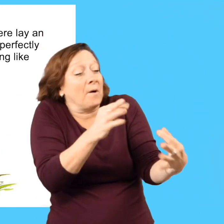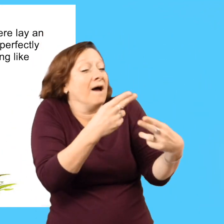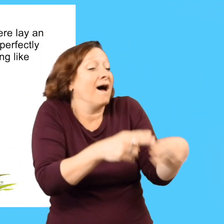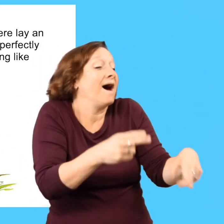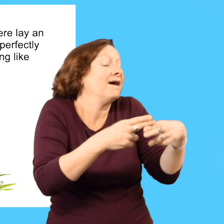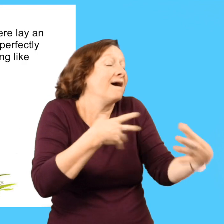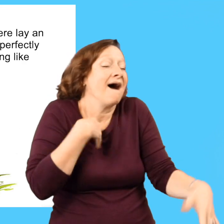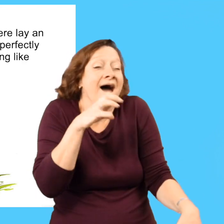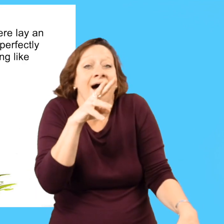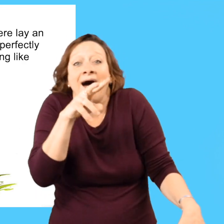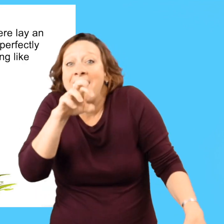marble.